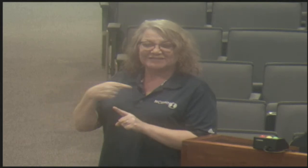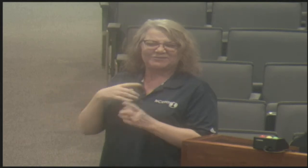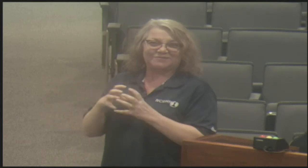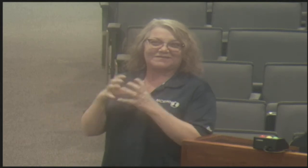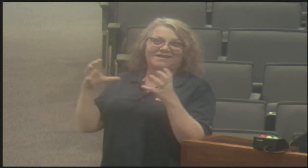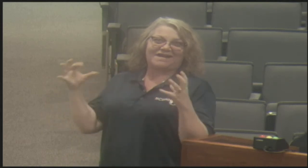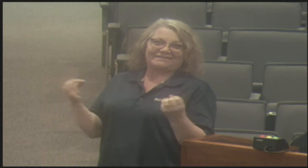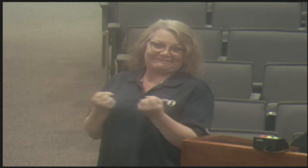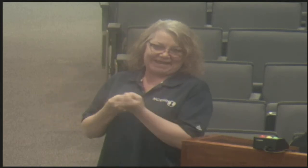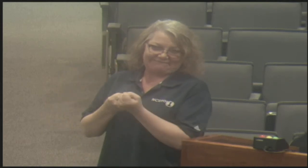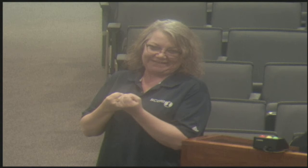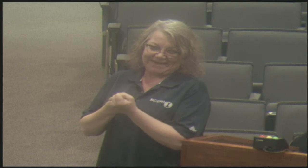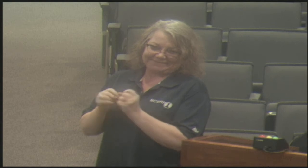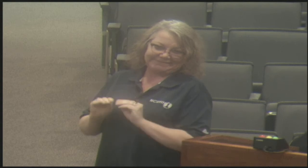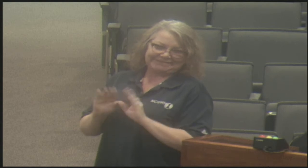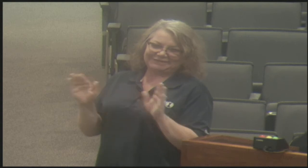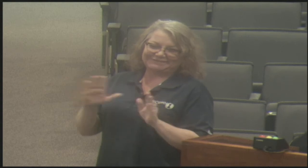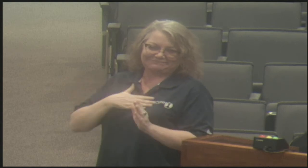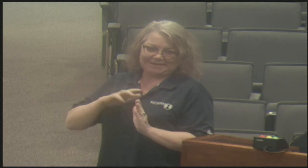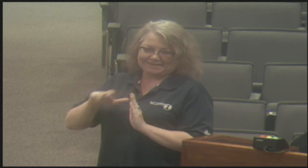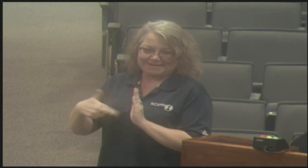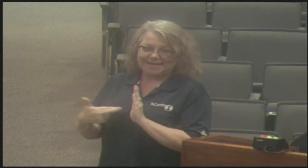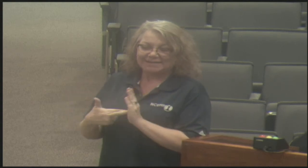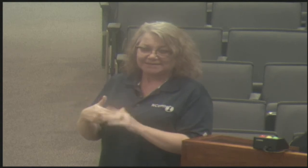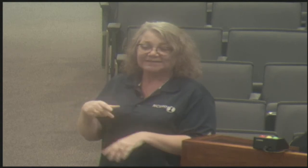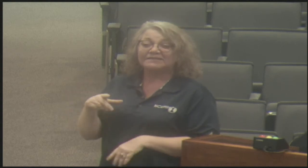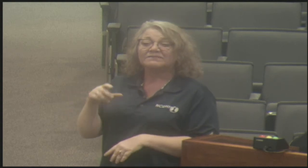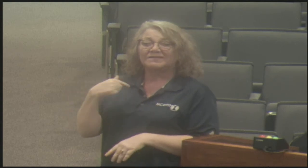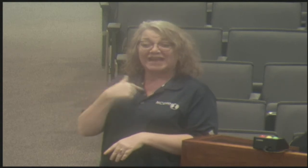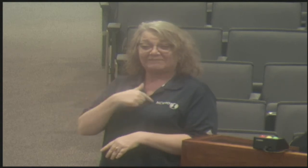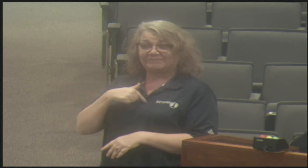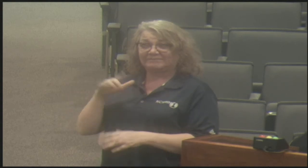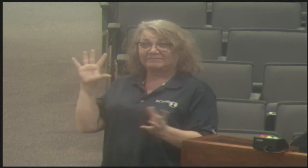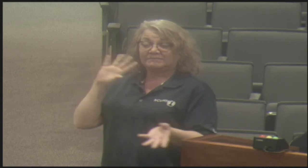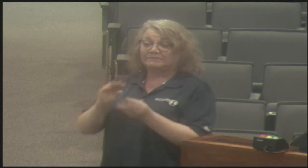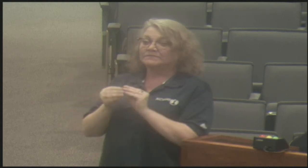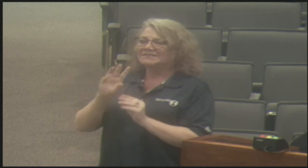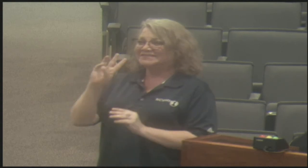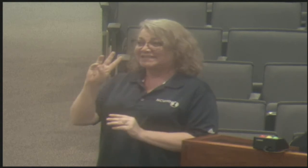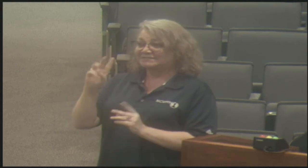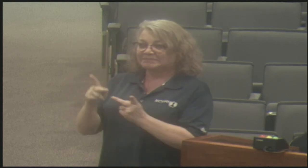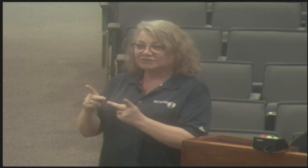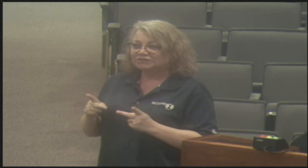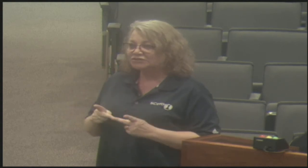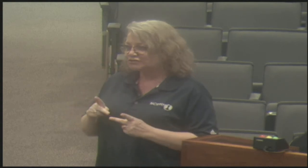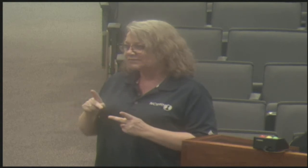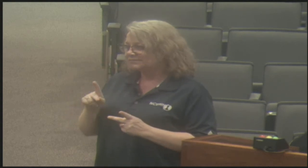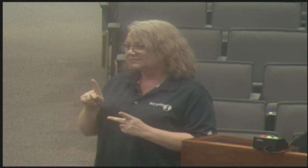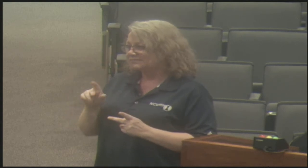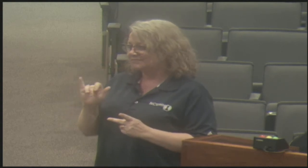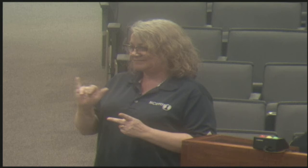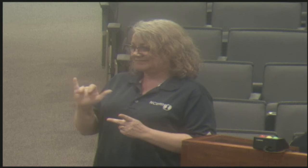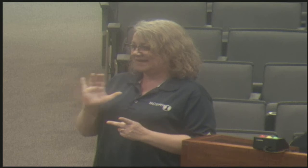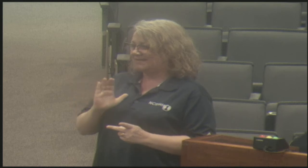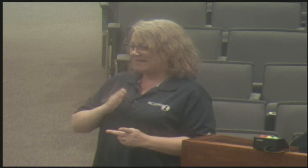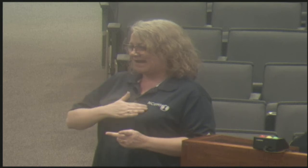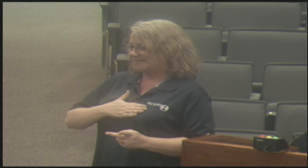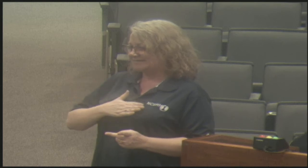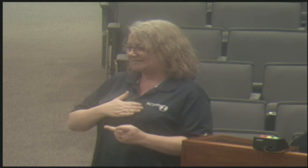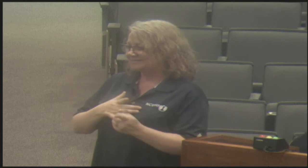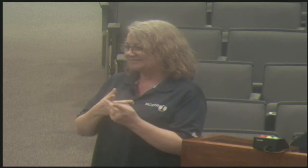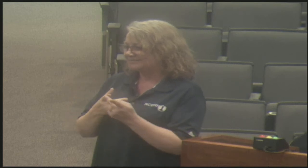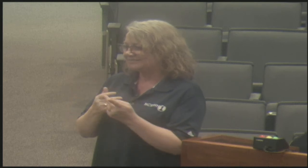As an advocacy specialist, primarily my job is to be an advocate. But when in